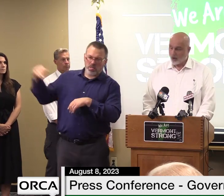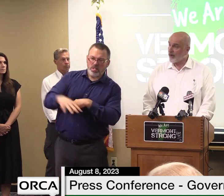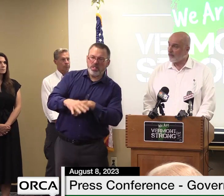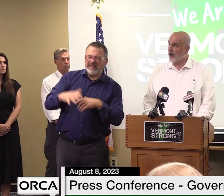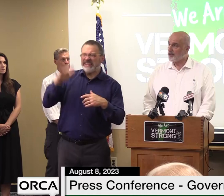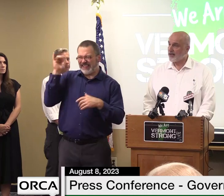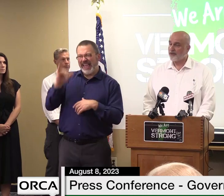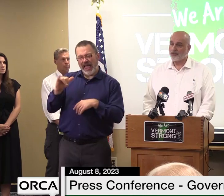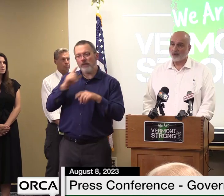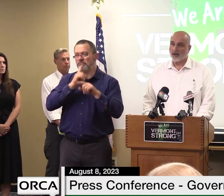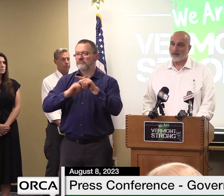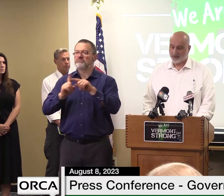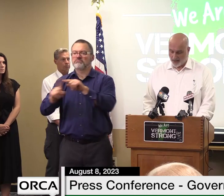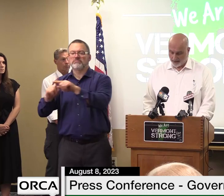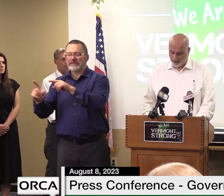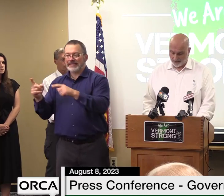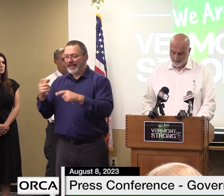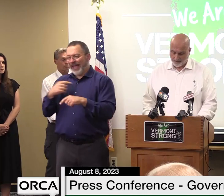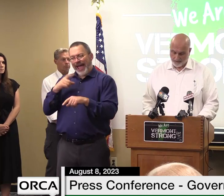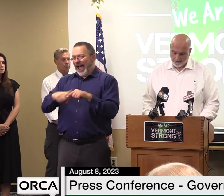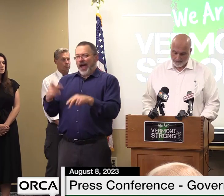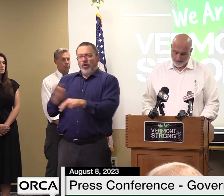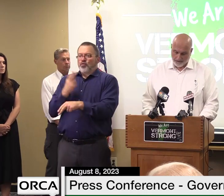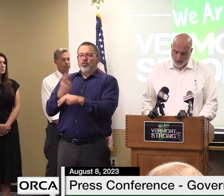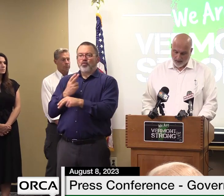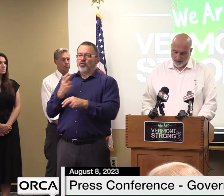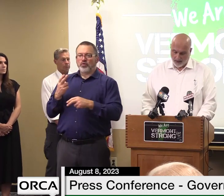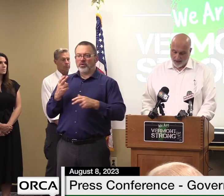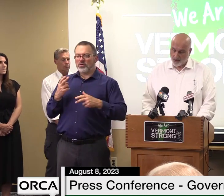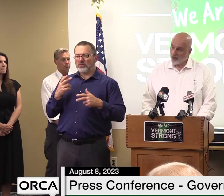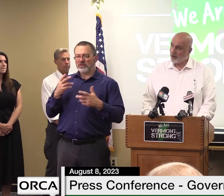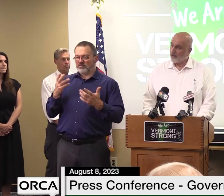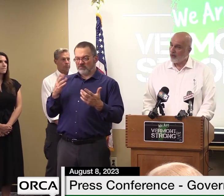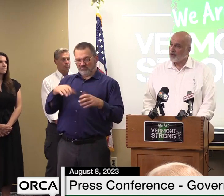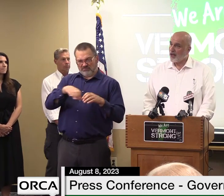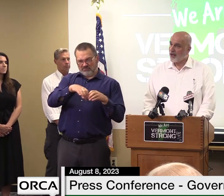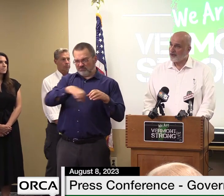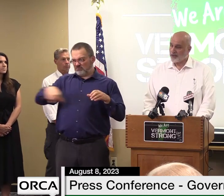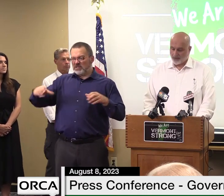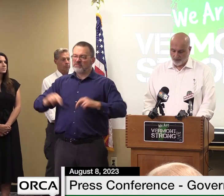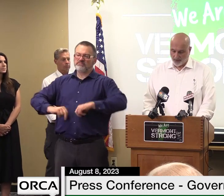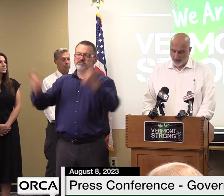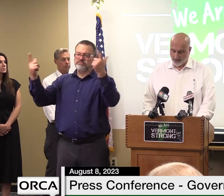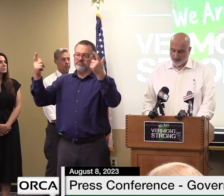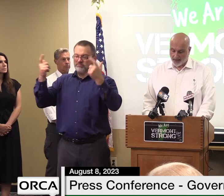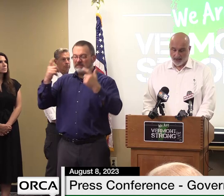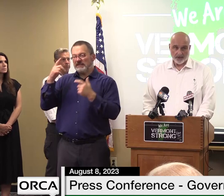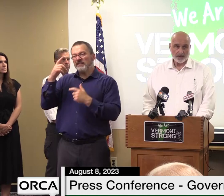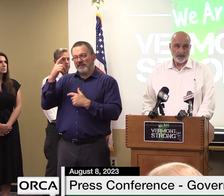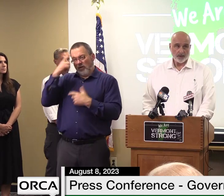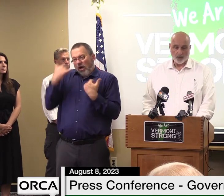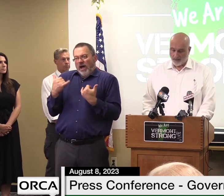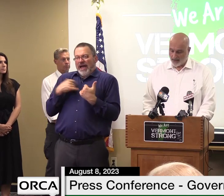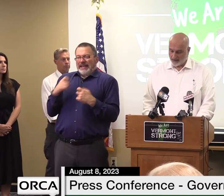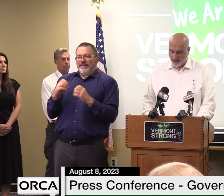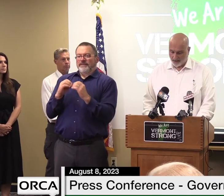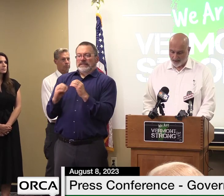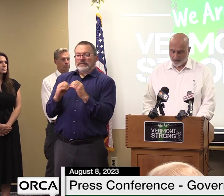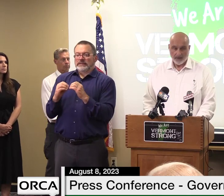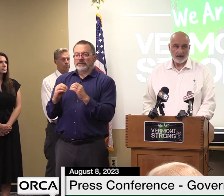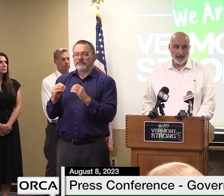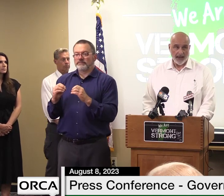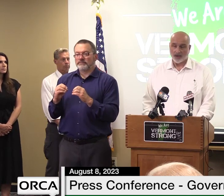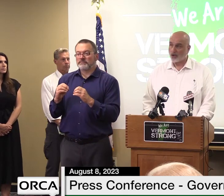or have washed out the trail entirely a total of 103 sites remain